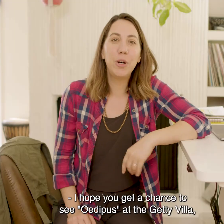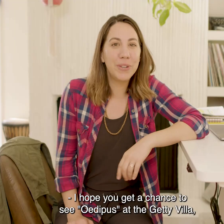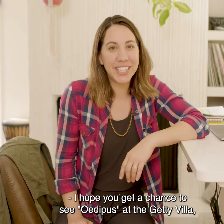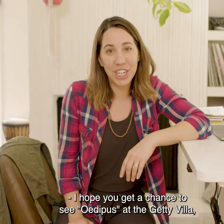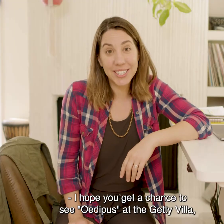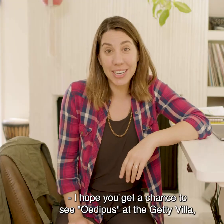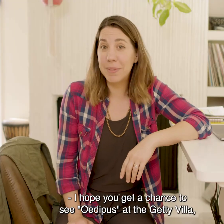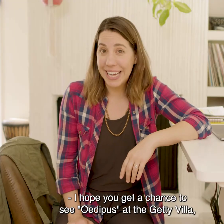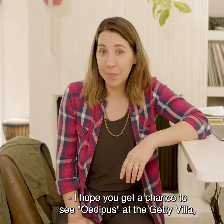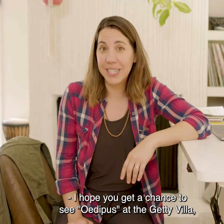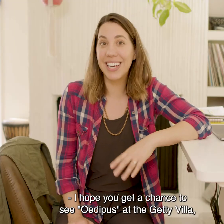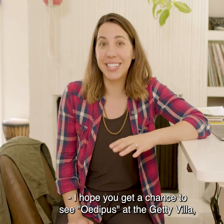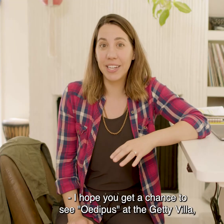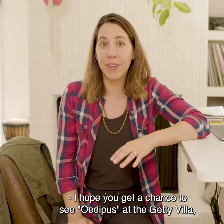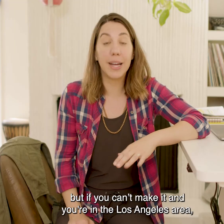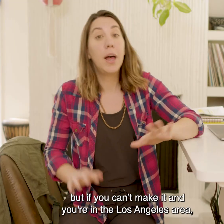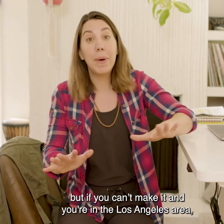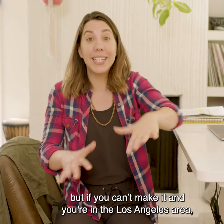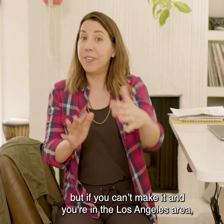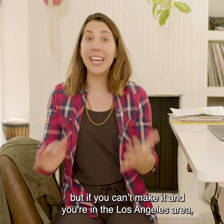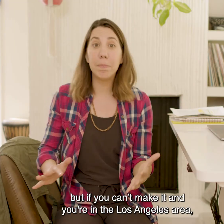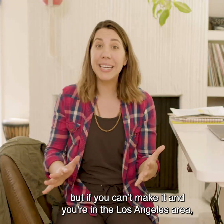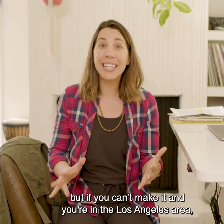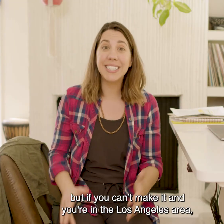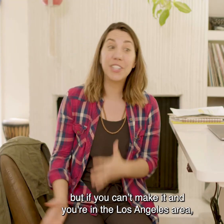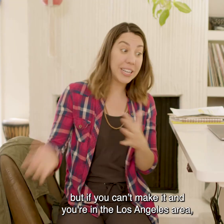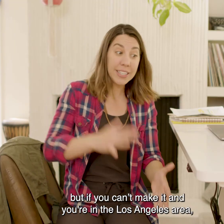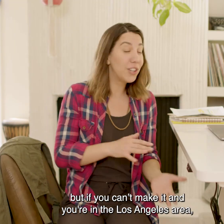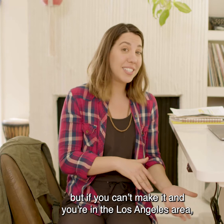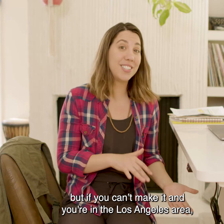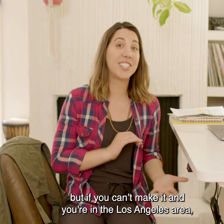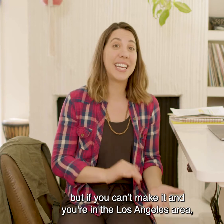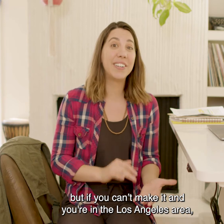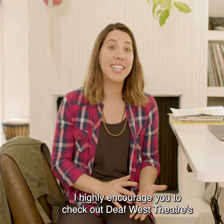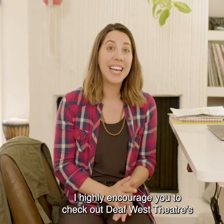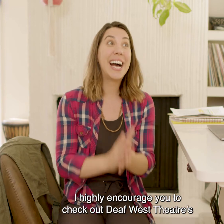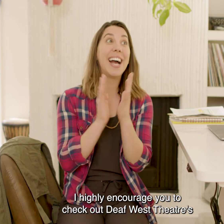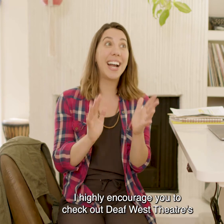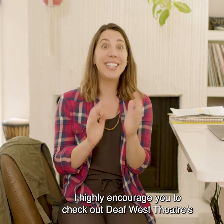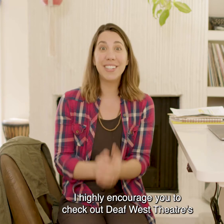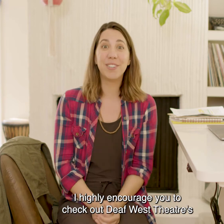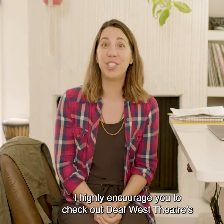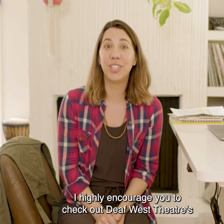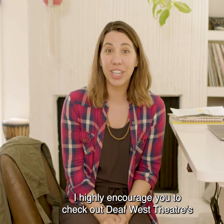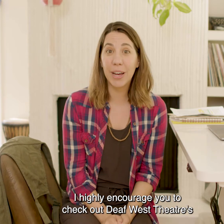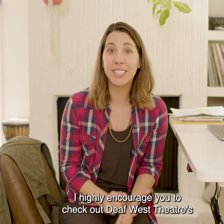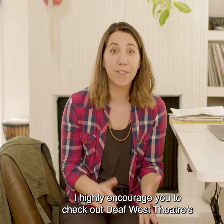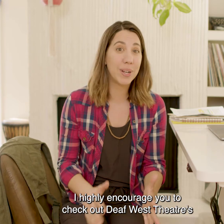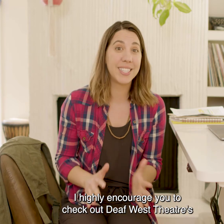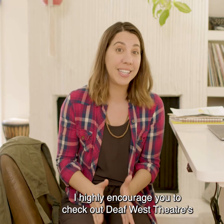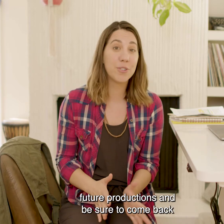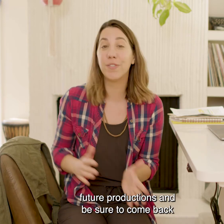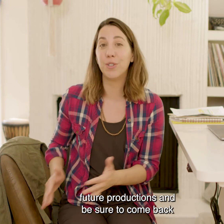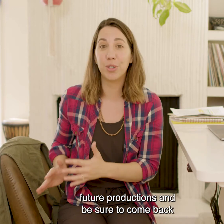I hope you get the chance to come see Oedipus at the Getty Villa. But if you can't make it, and you're in the Los Angeles area, I highly encourage you to check out